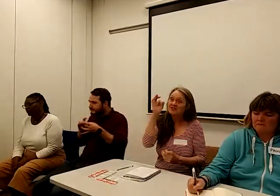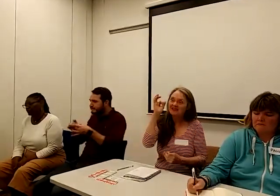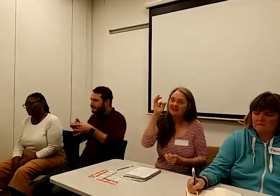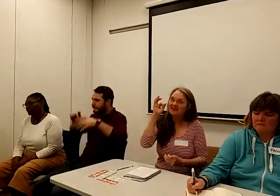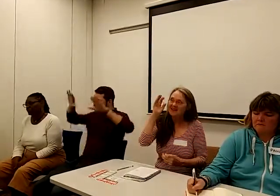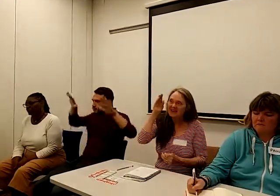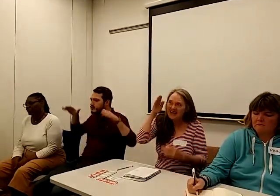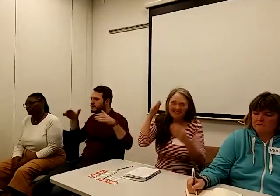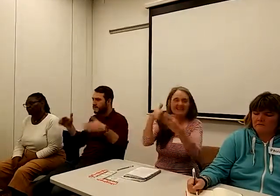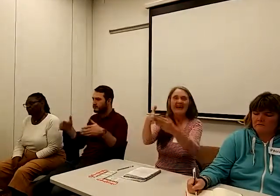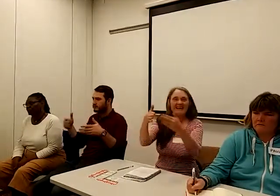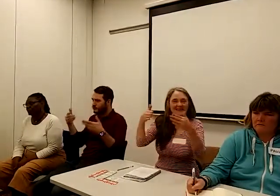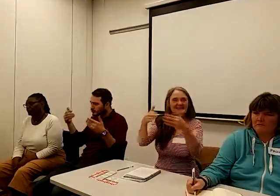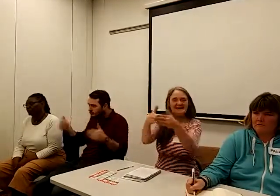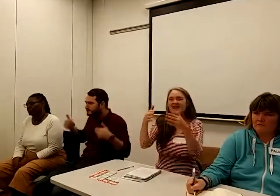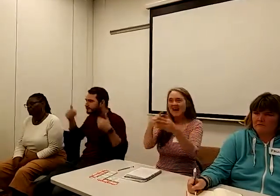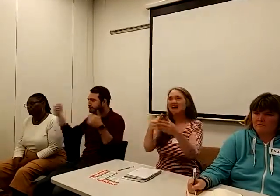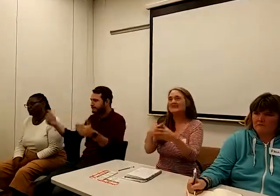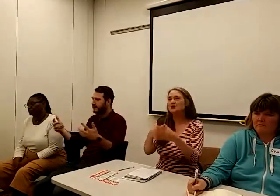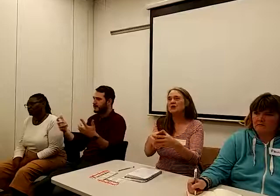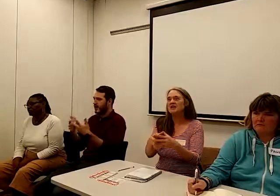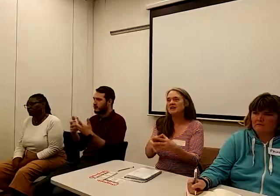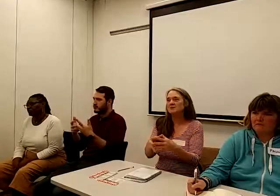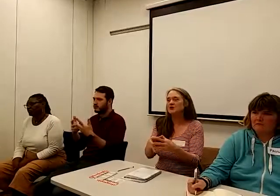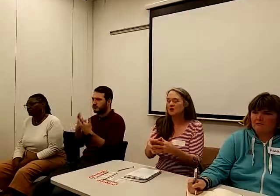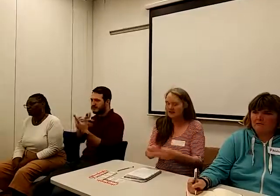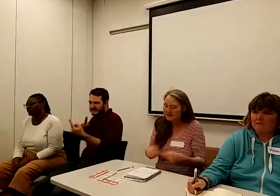that can attack it at its weakest point.